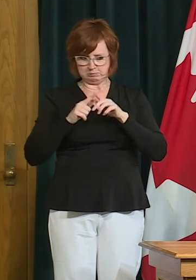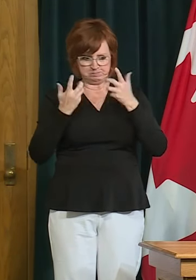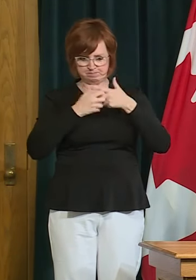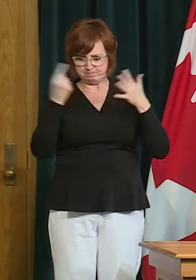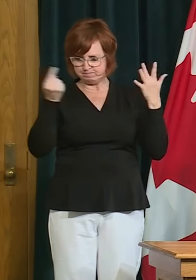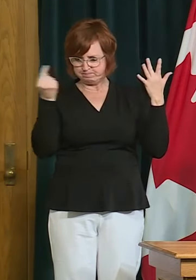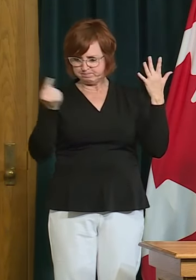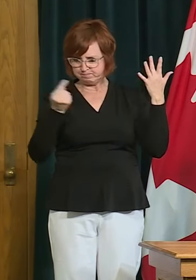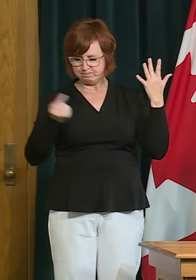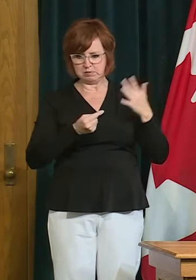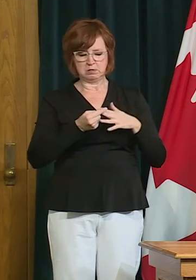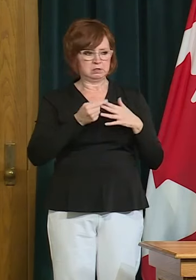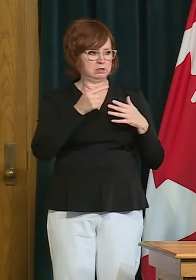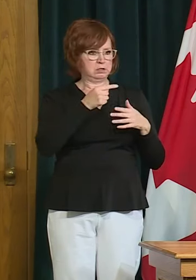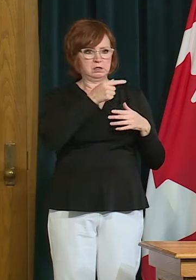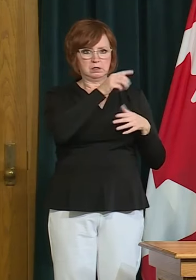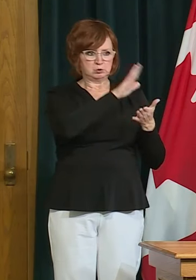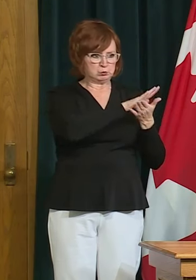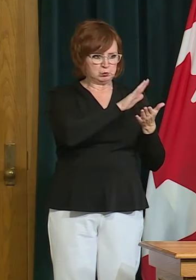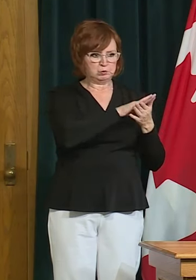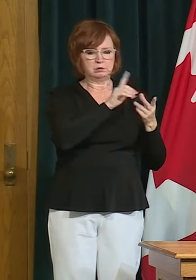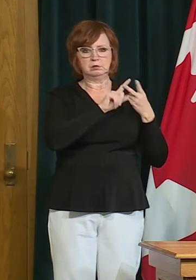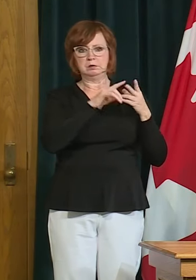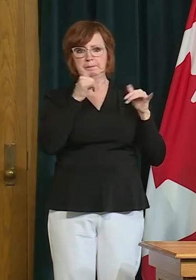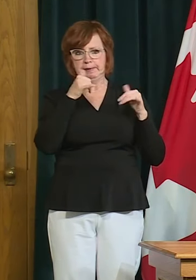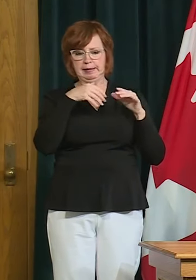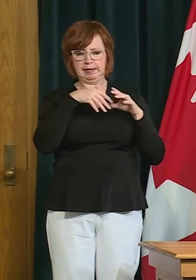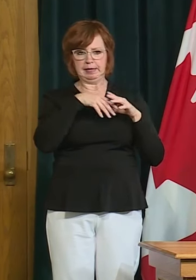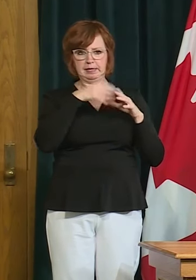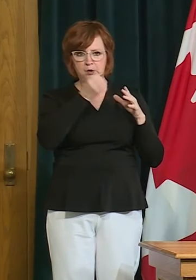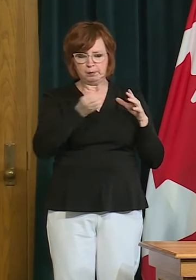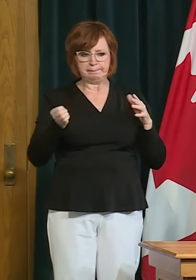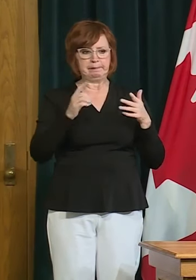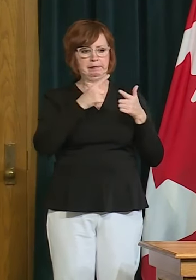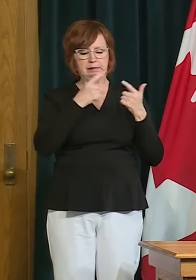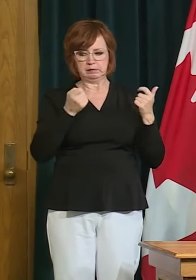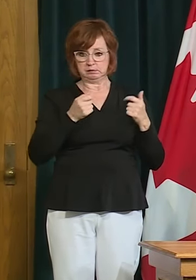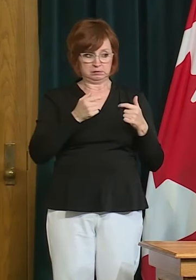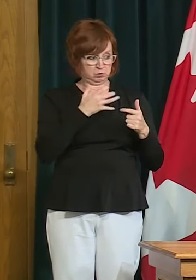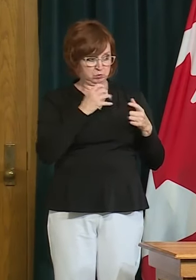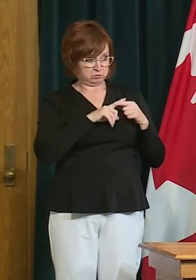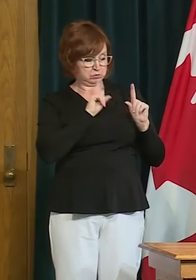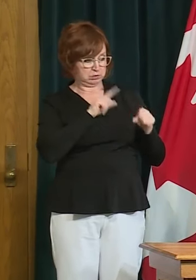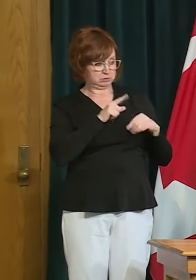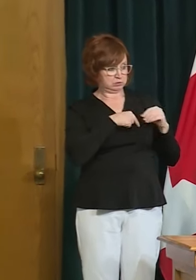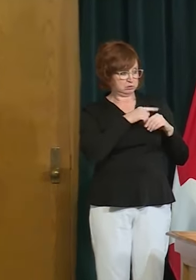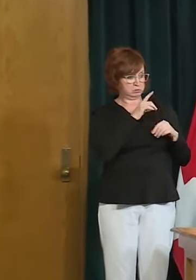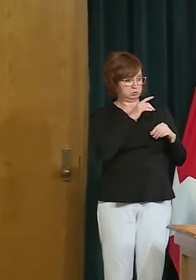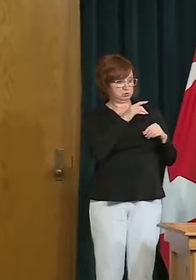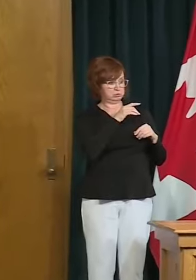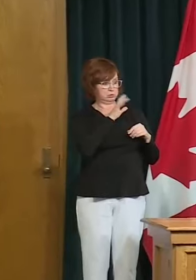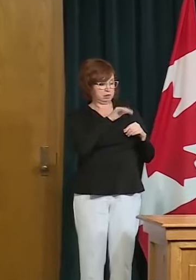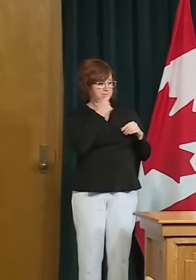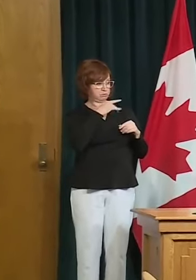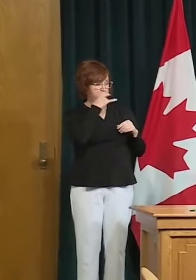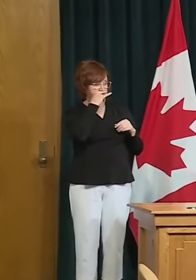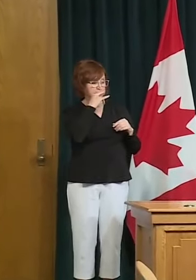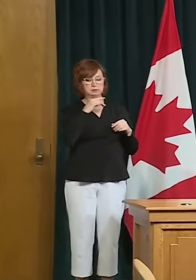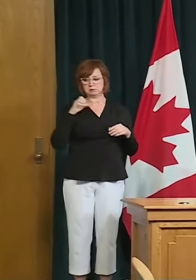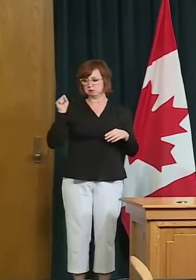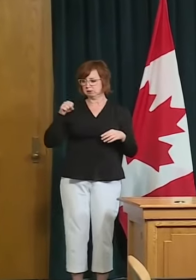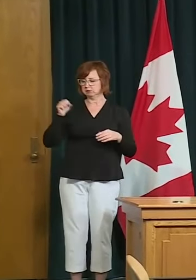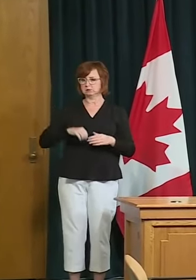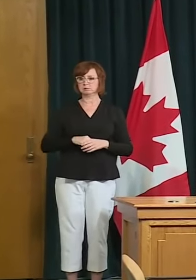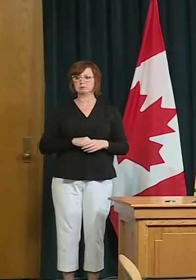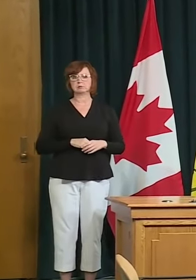government raising the concerns also with dr shahab's office but you want to comment a little bit more specific to playground equipment and children's activities so i think uh